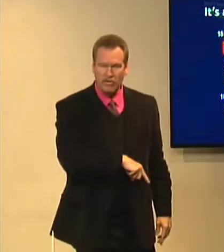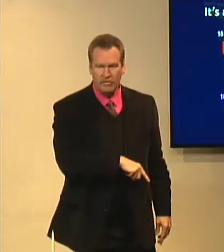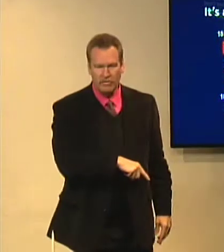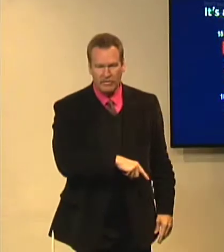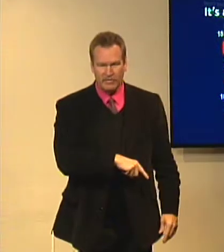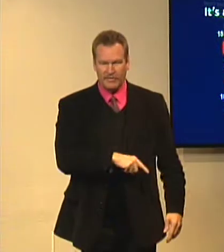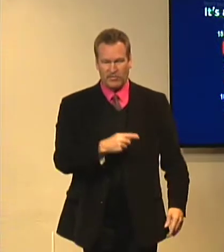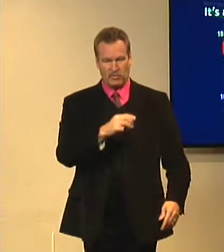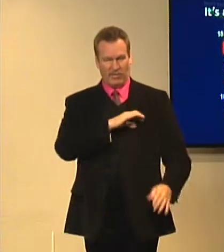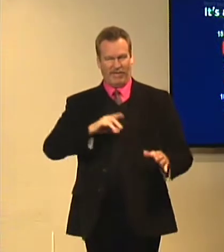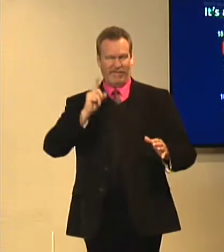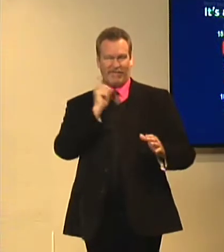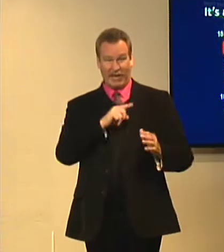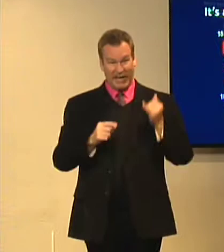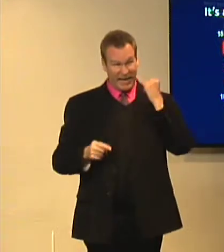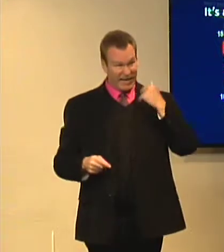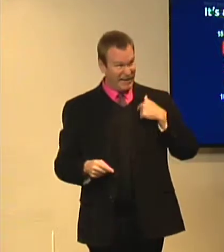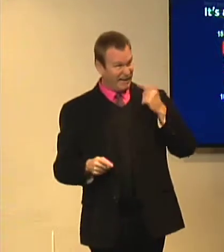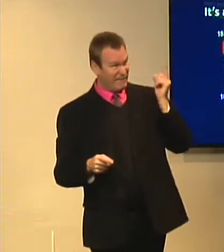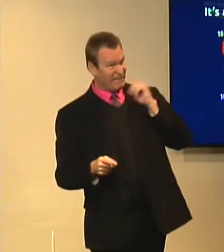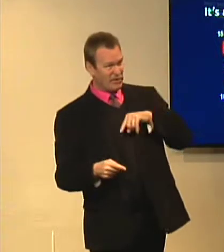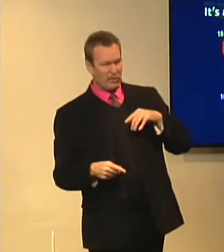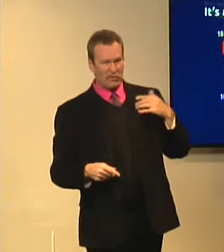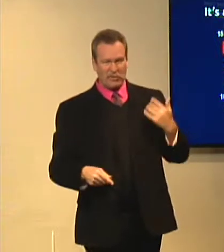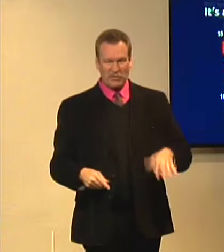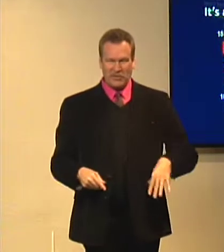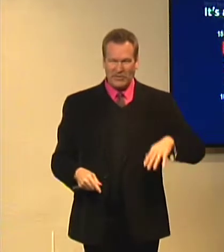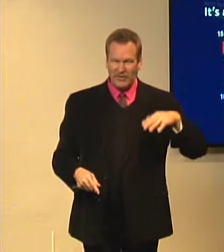Jesus Christ, they would be false witnesses. Wow.